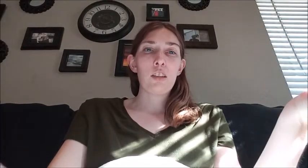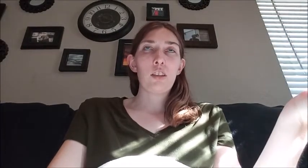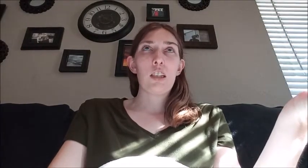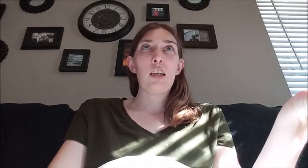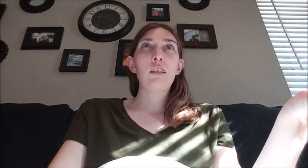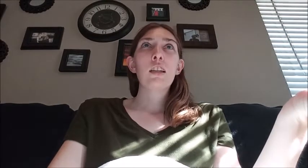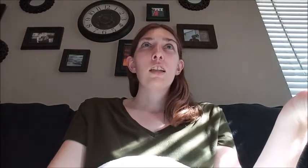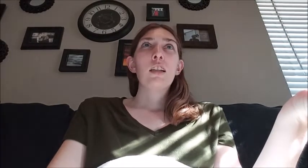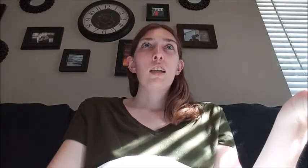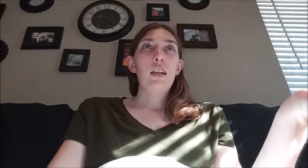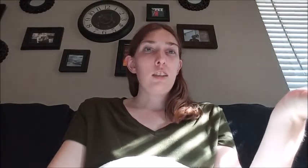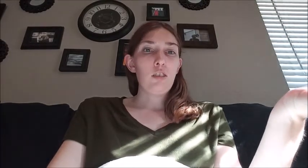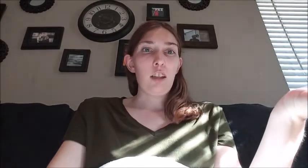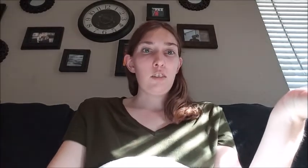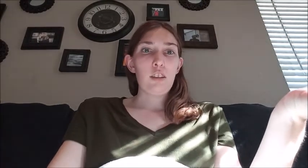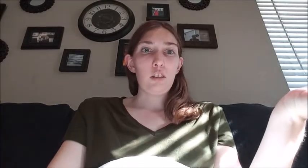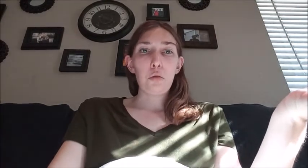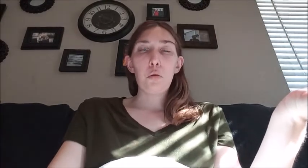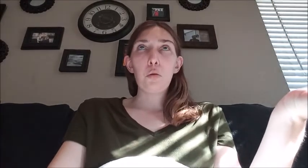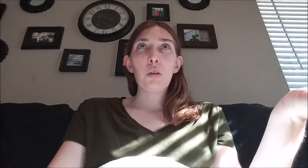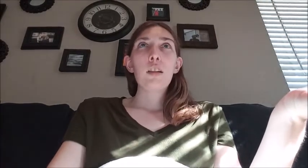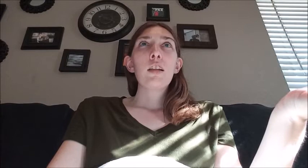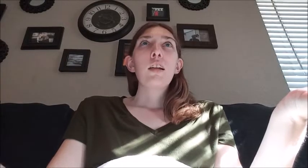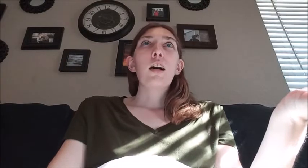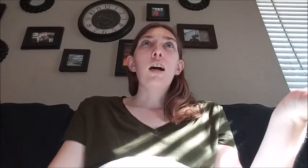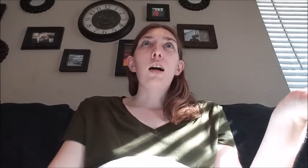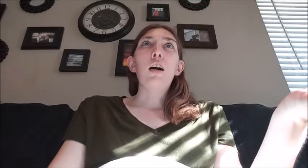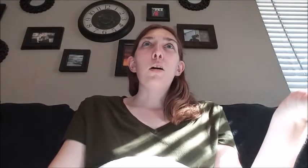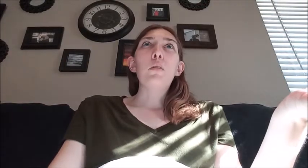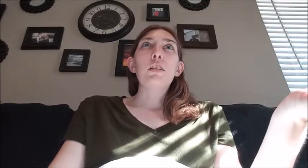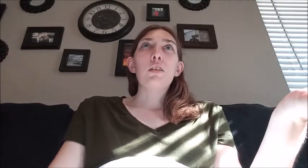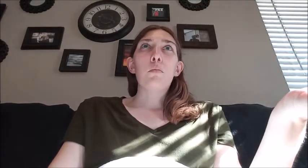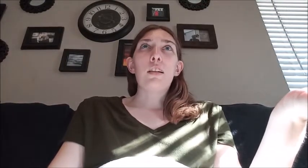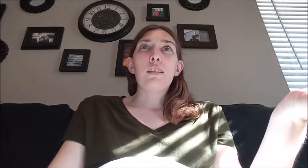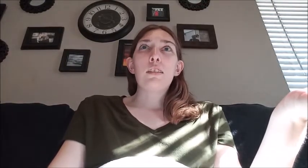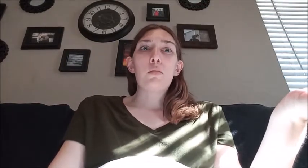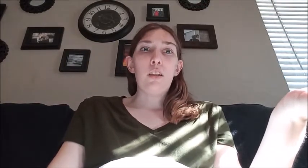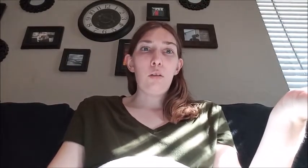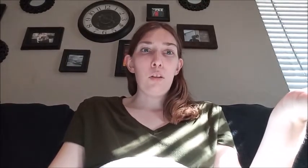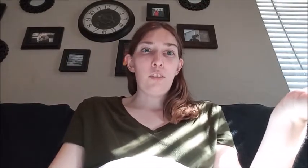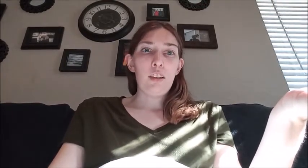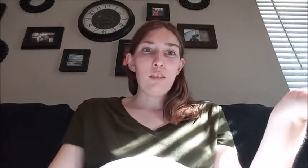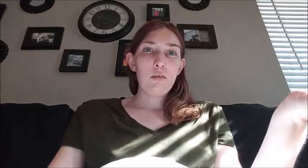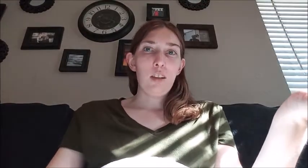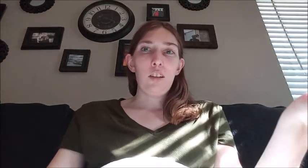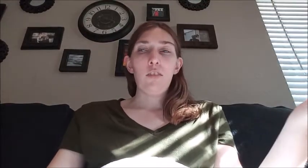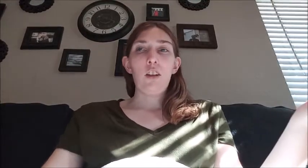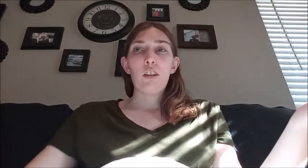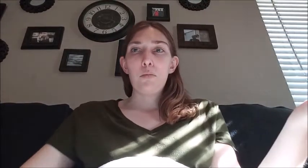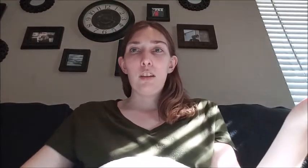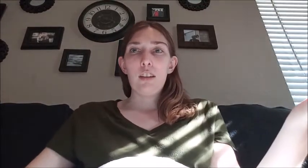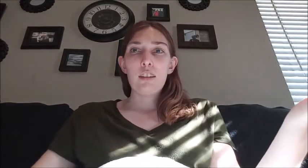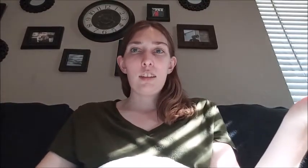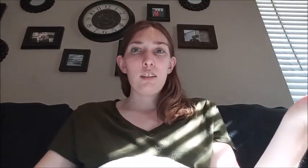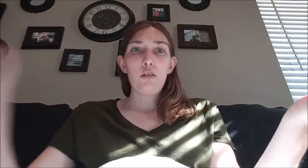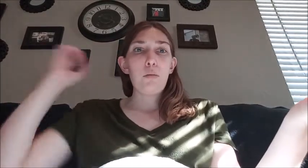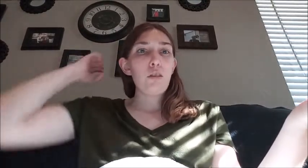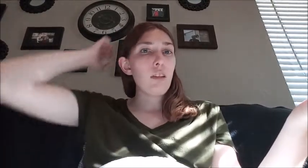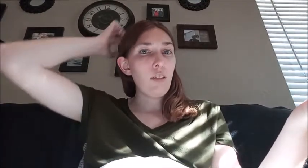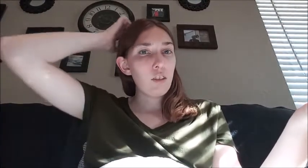kids right now and you already have to read in school um so I'm like you probably don't want to read on a vlog to be honest unless you absolutely have